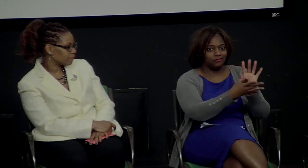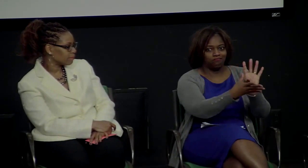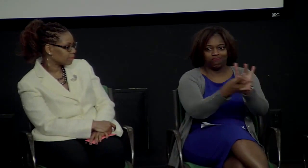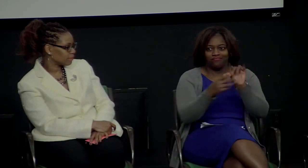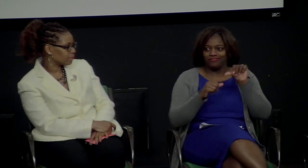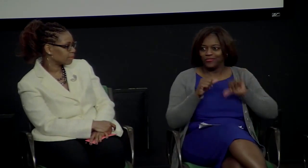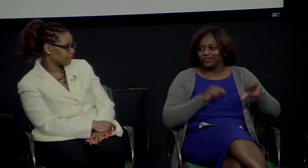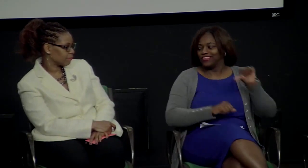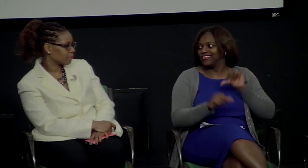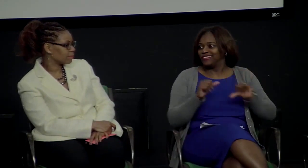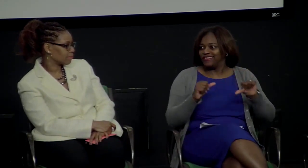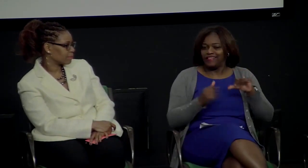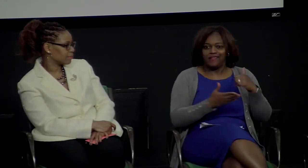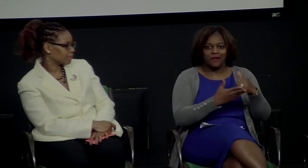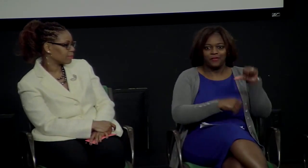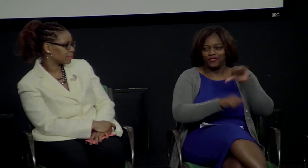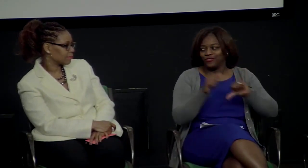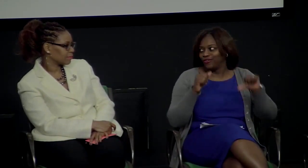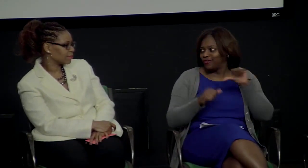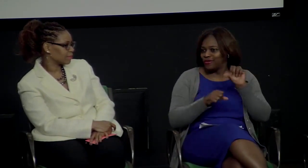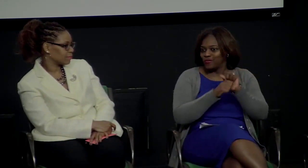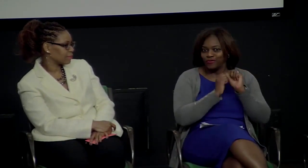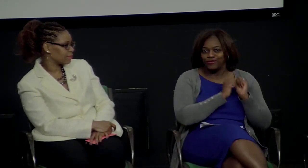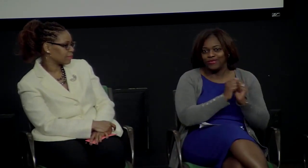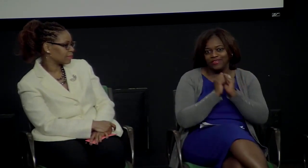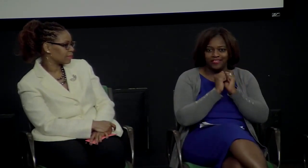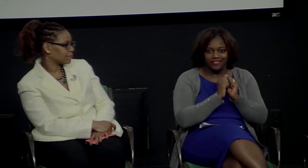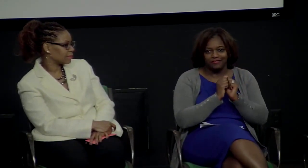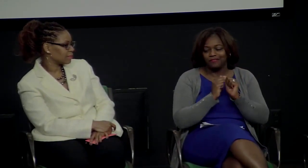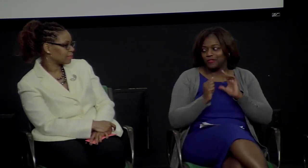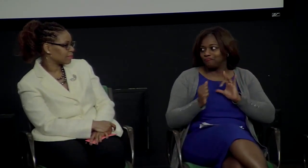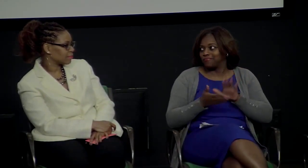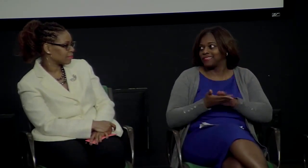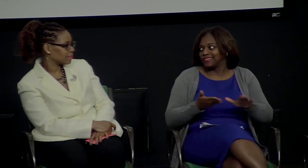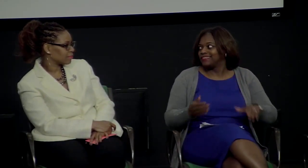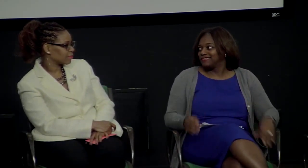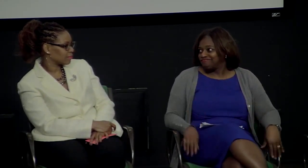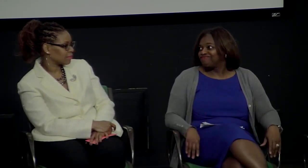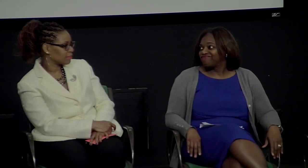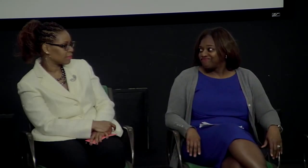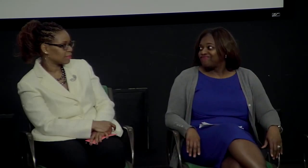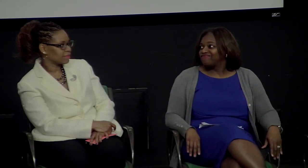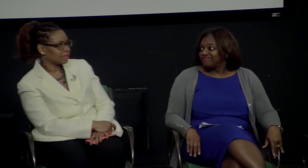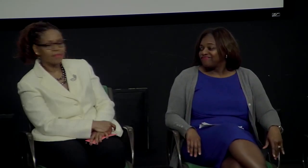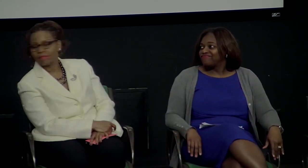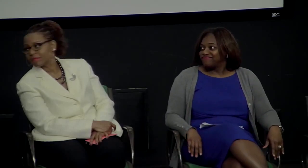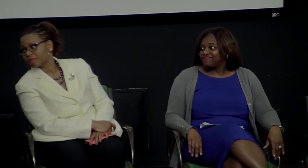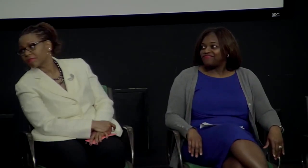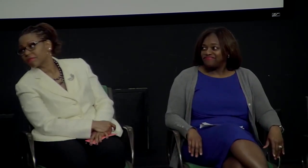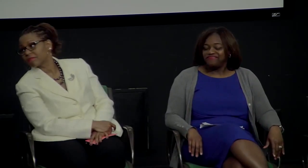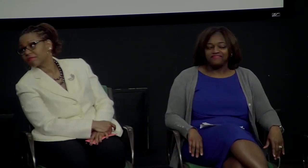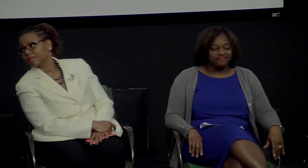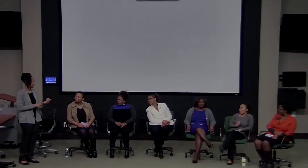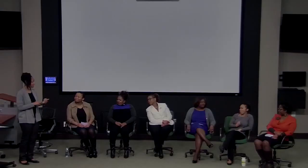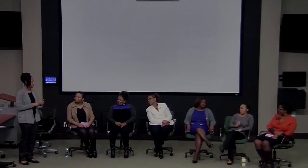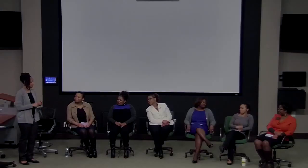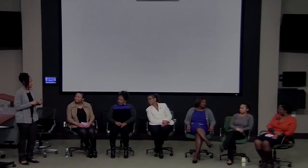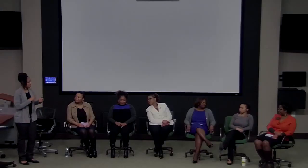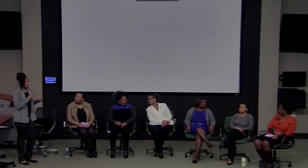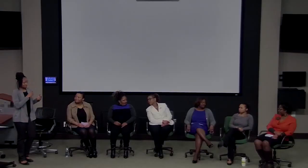are limited options for those. And the opportunity to be able to work with each other and to associate with each other and support each other